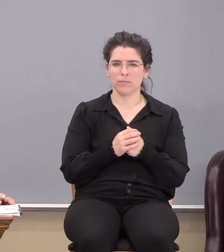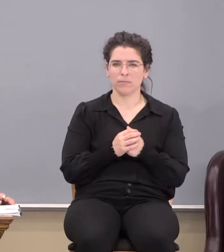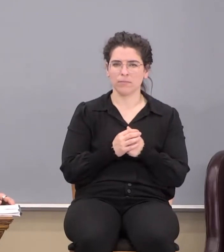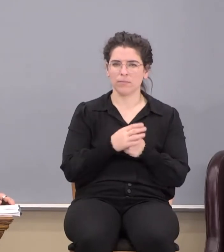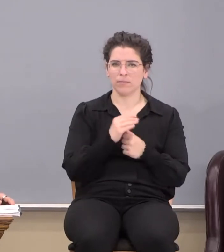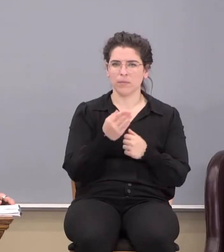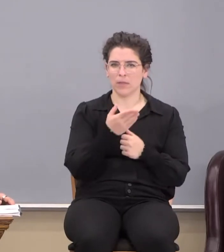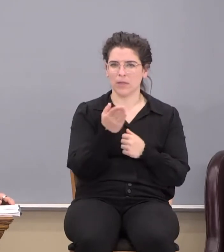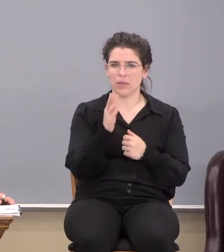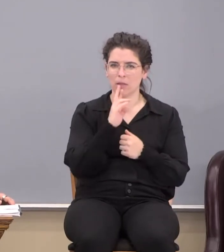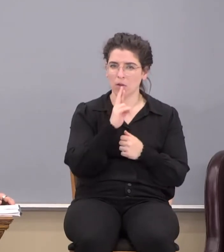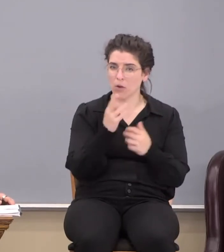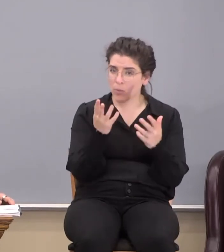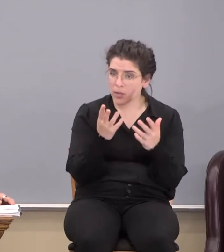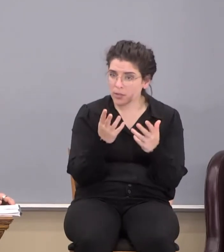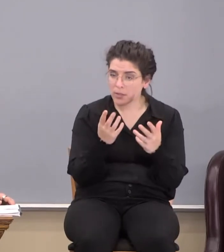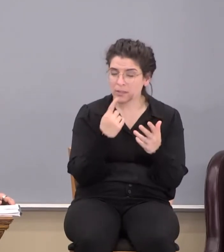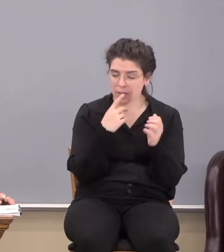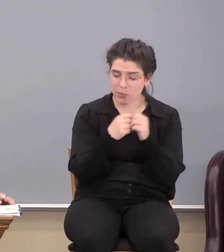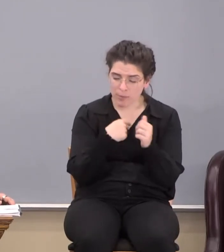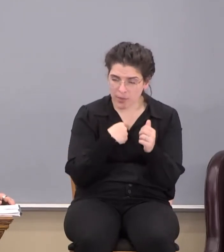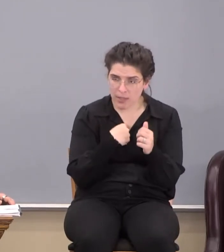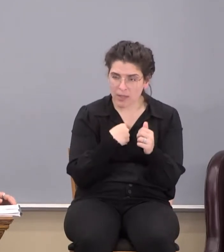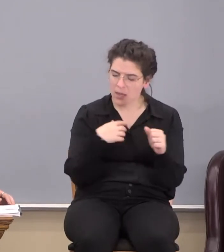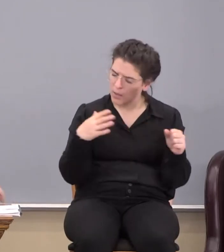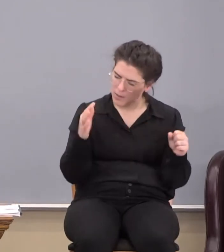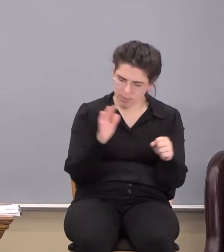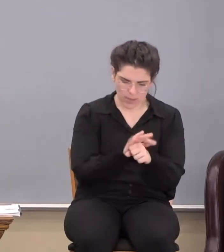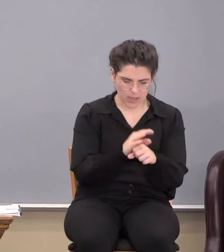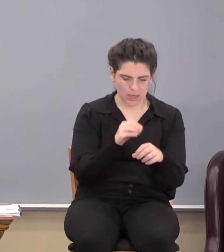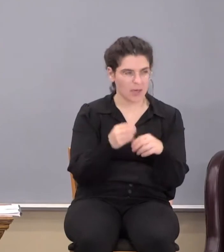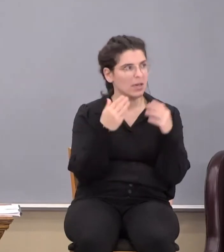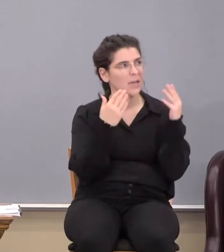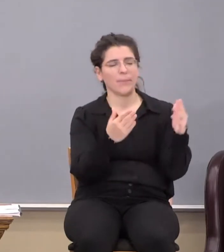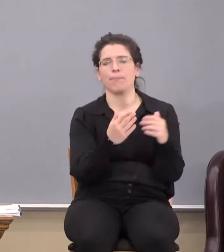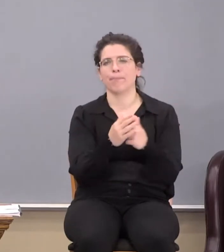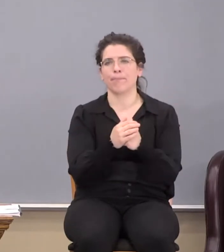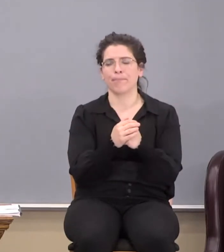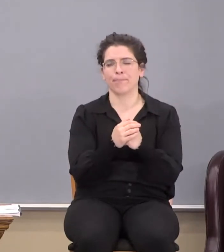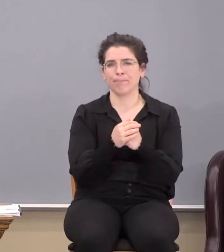And ye are, what? Say it with me. What are you? You're complete in him.